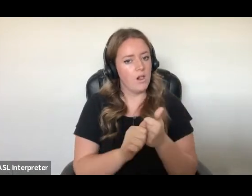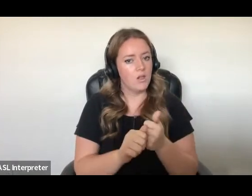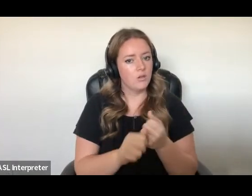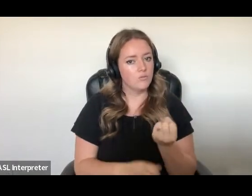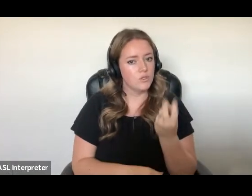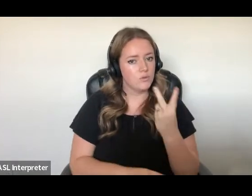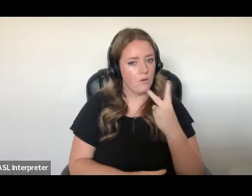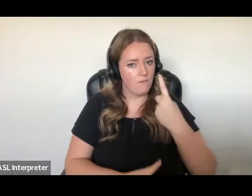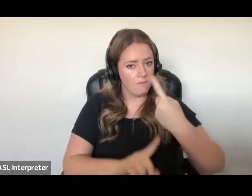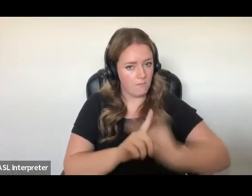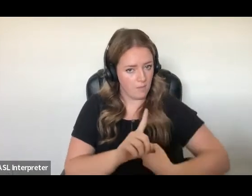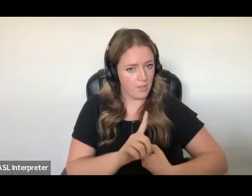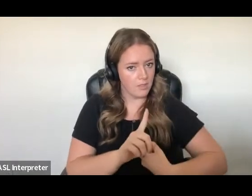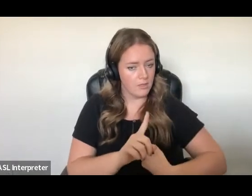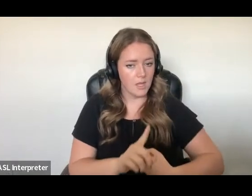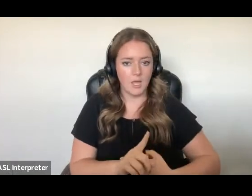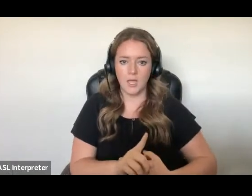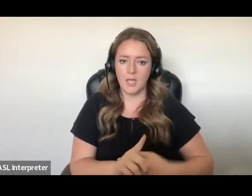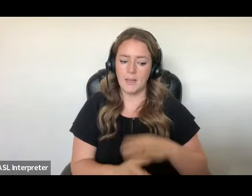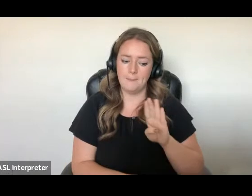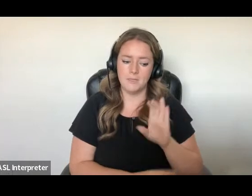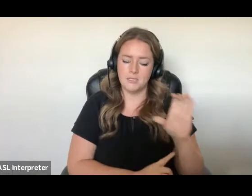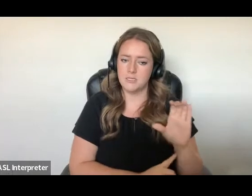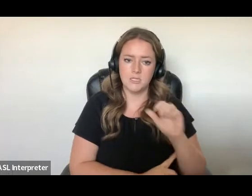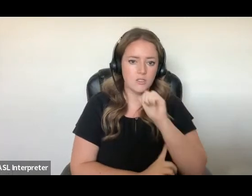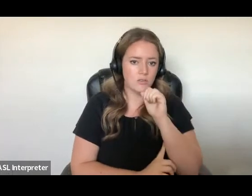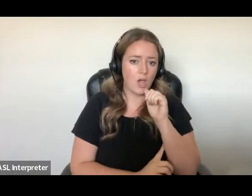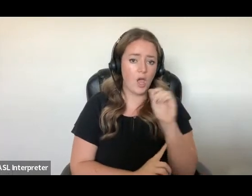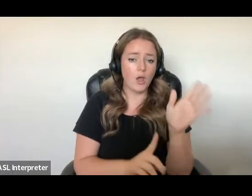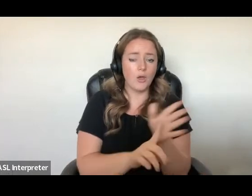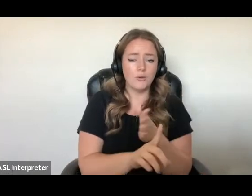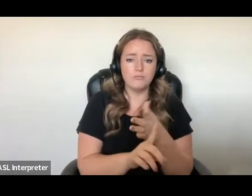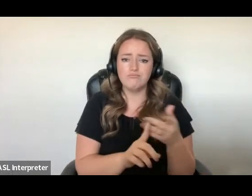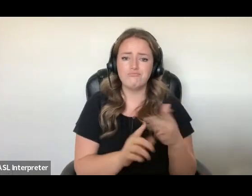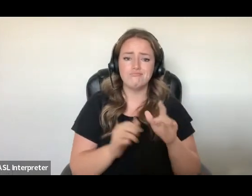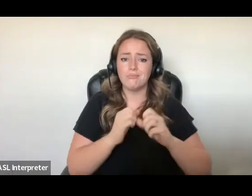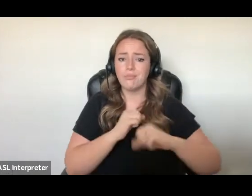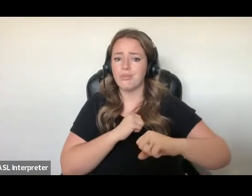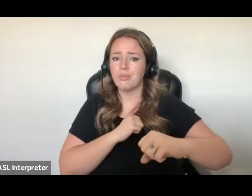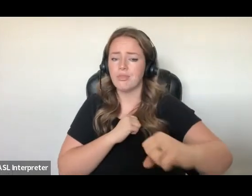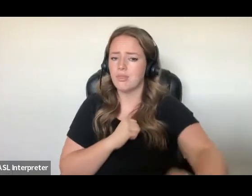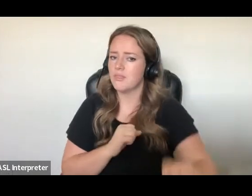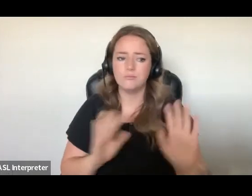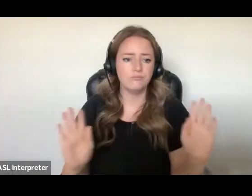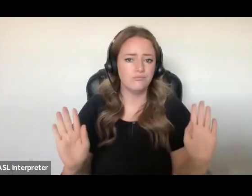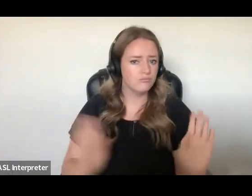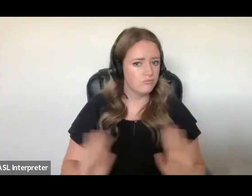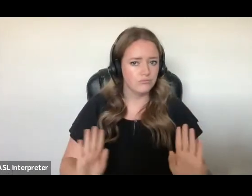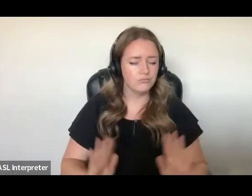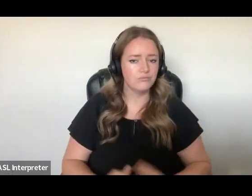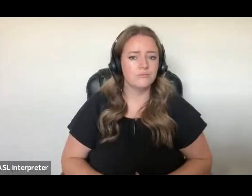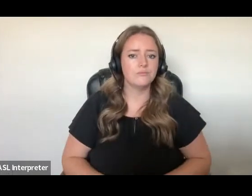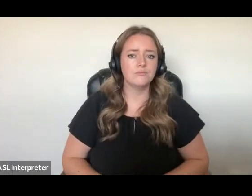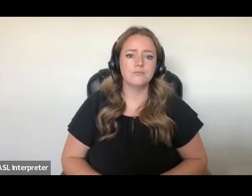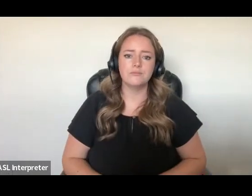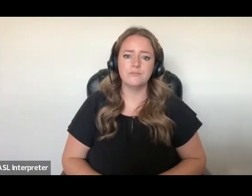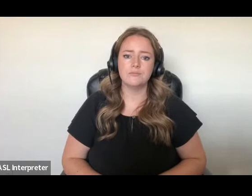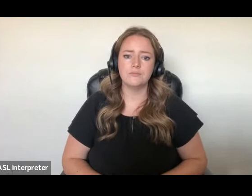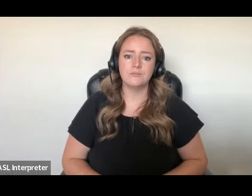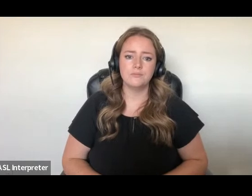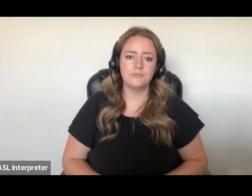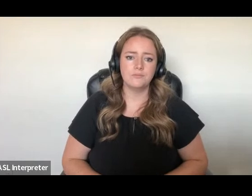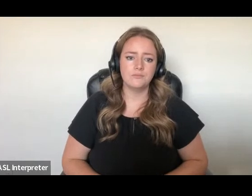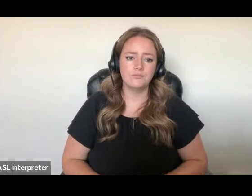and that BC will not be persuaded to extend its complicity in this regime any further. Meanwhile,